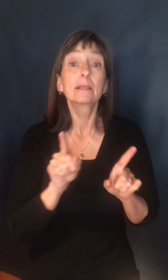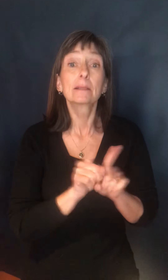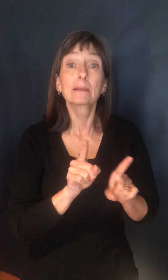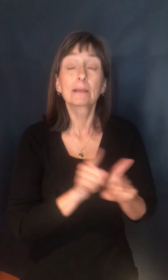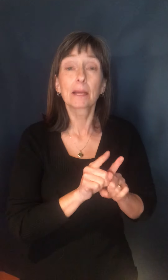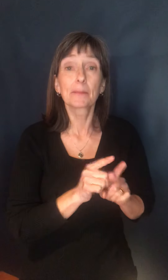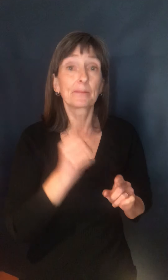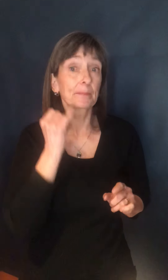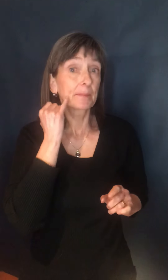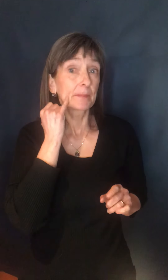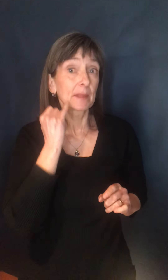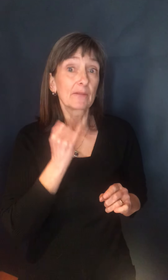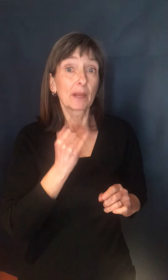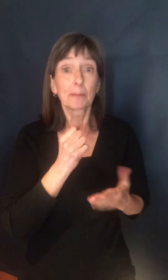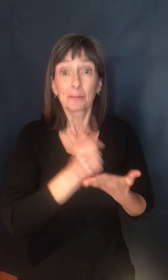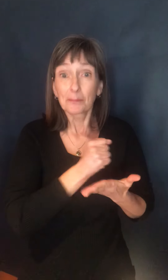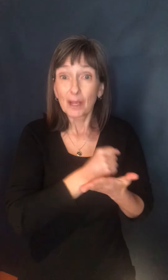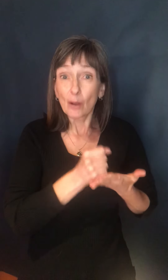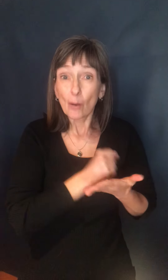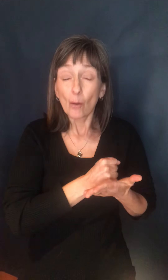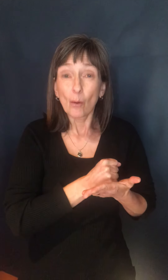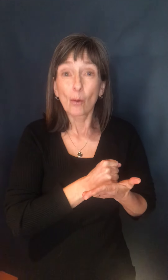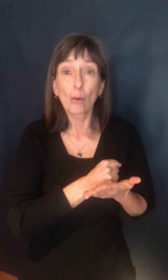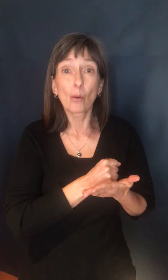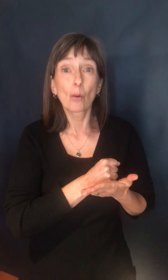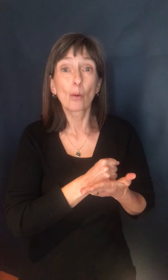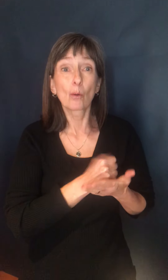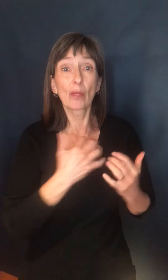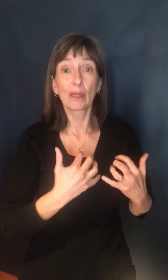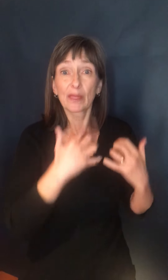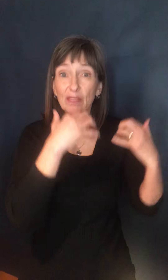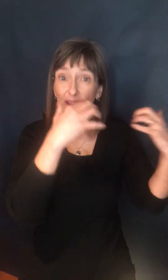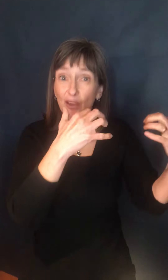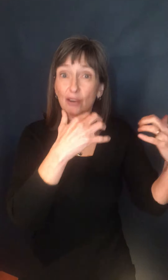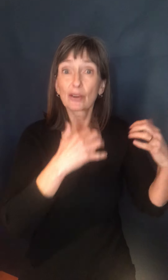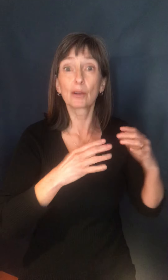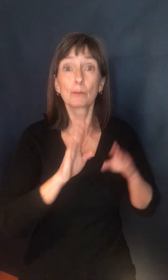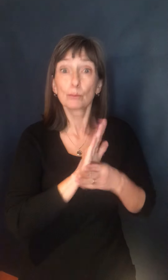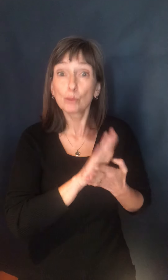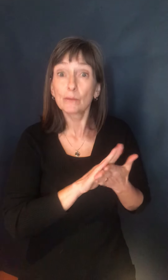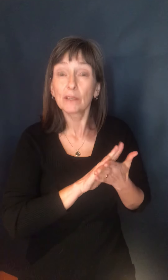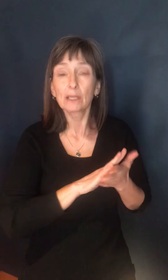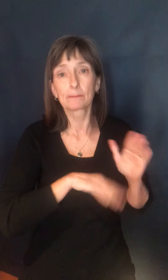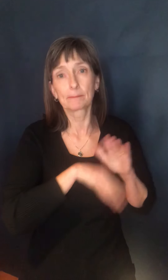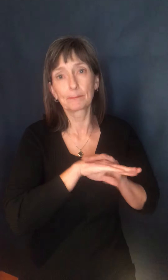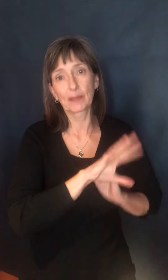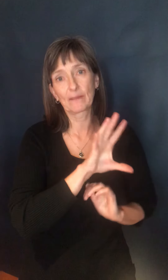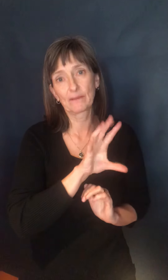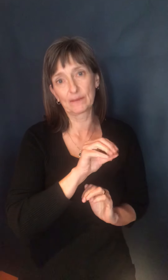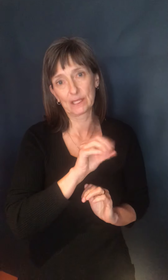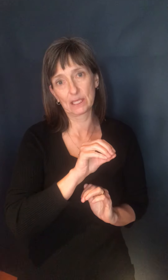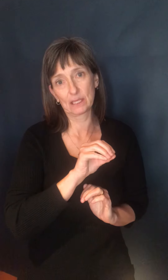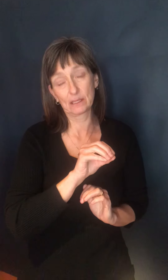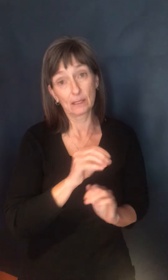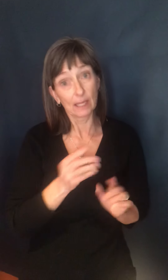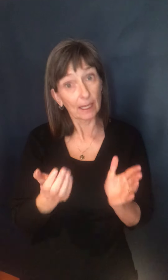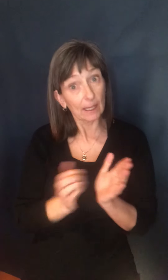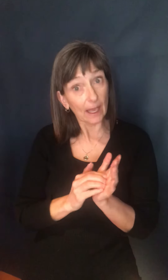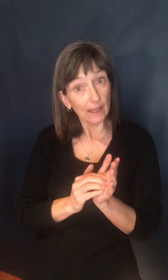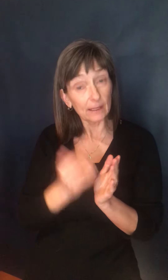facilities such as bingo halls, performance spaces, and cinemas. Again, if all goes well, we will look at raising this